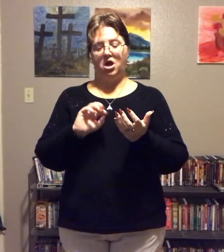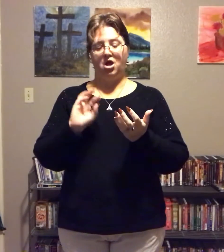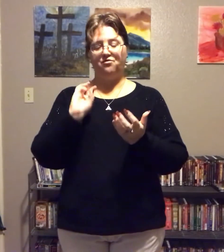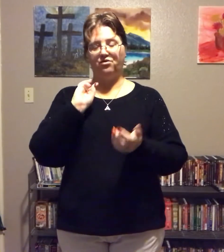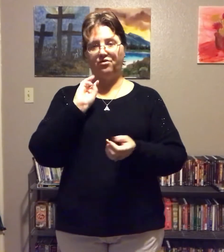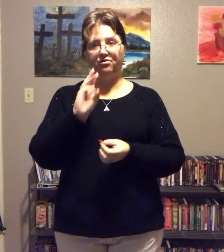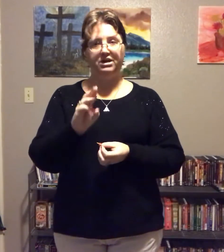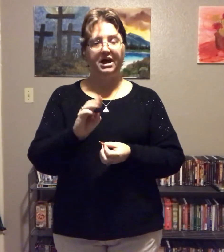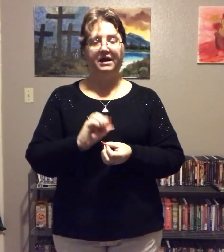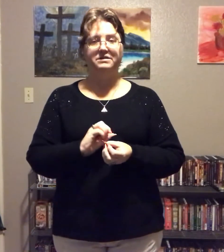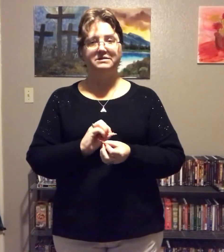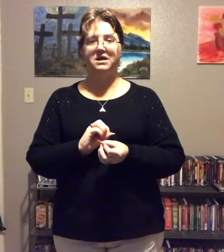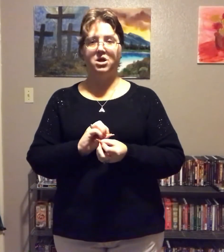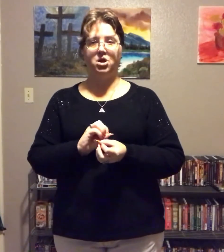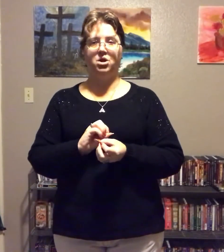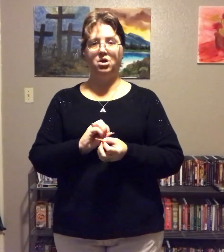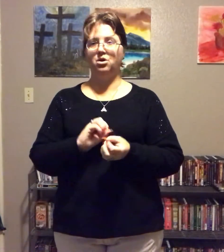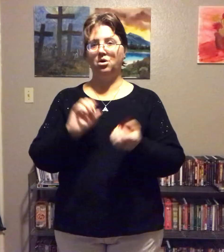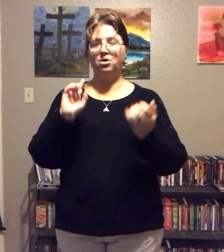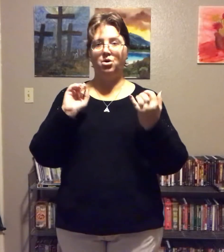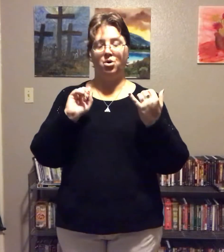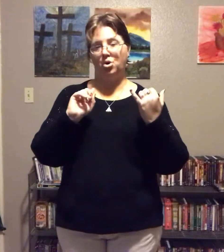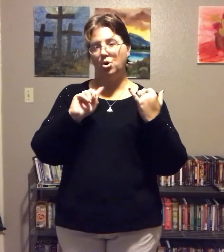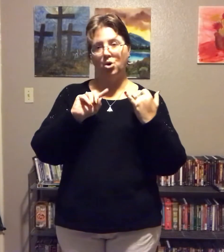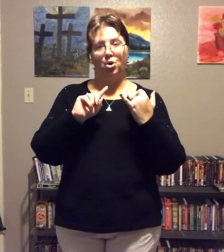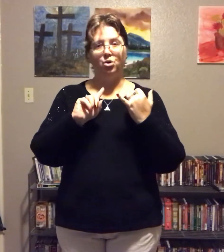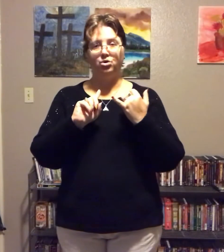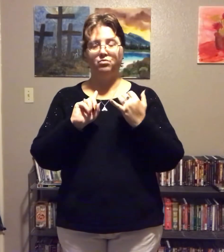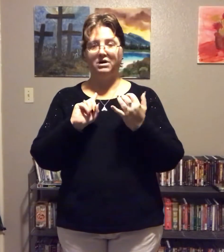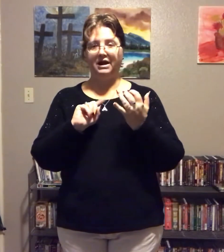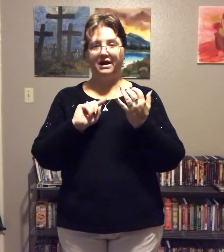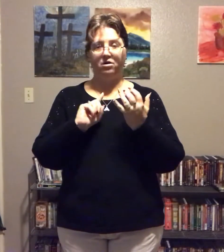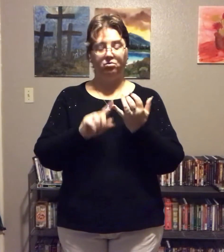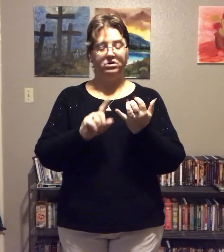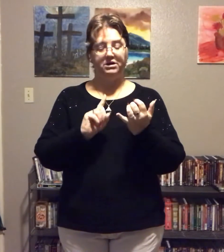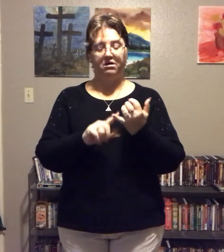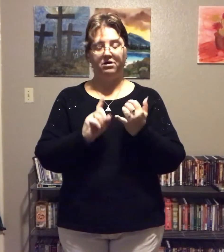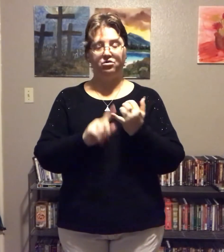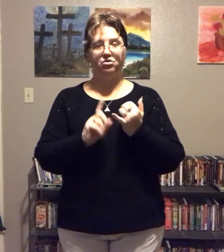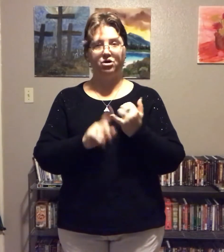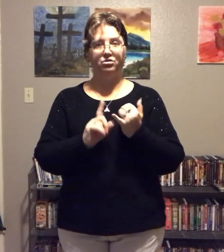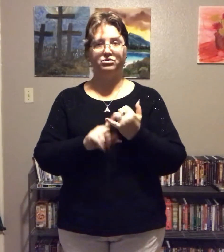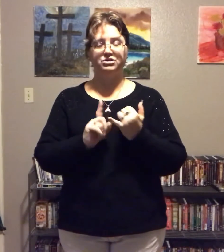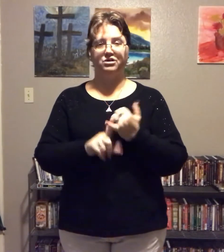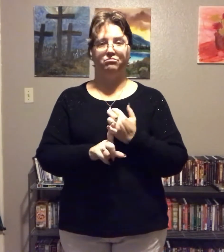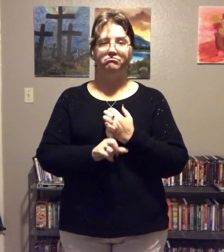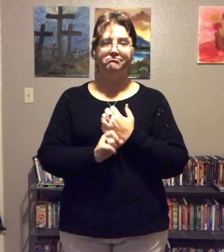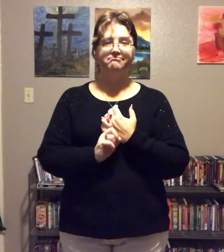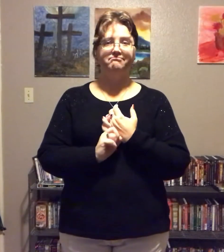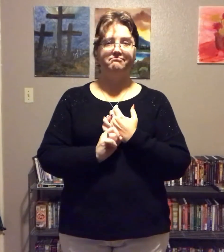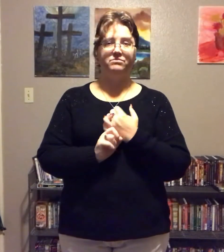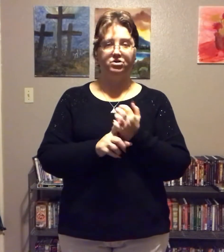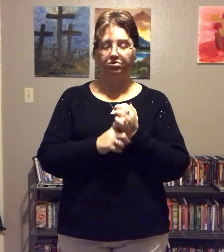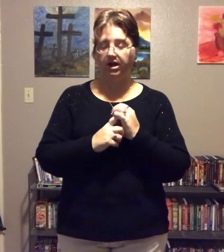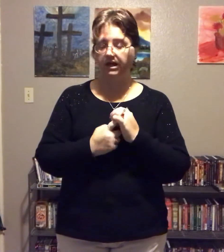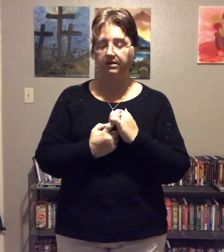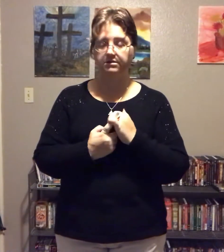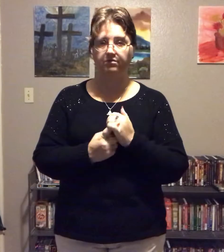For 30 days, you rely only on your hunger zone. Do not eat to